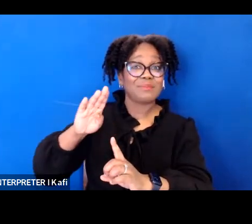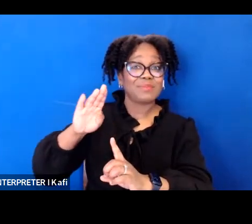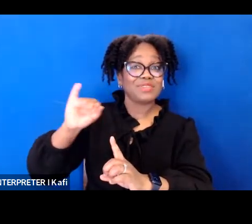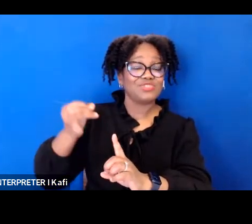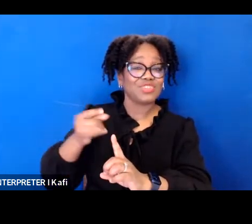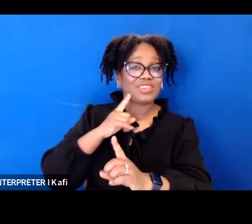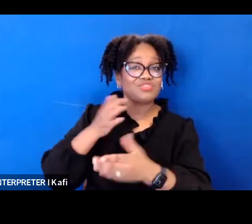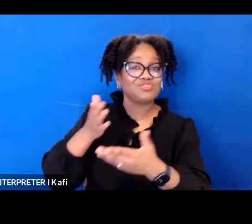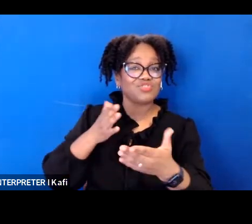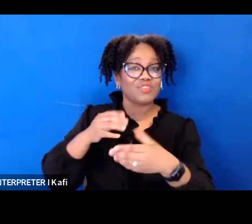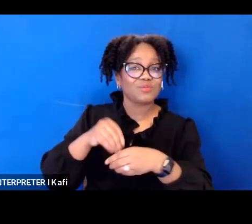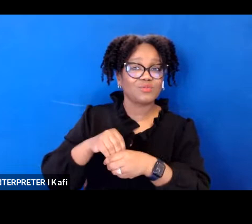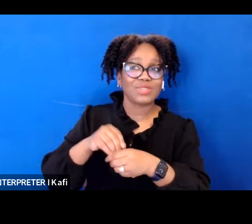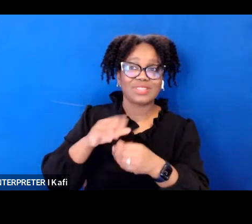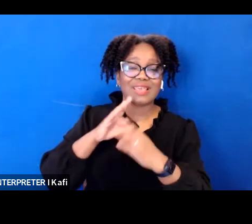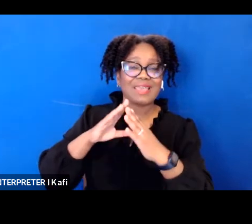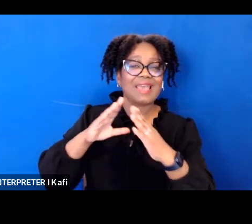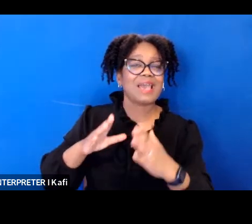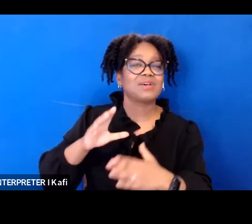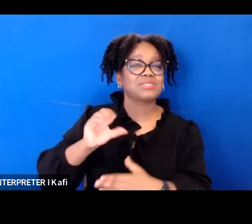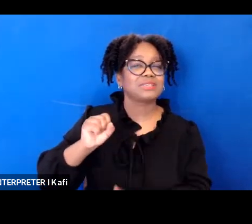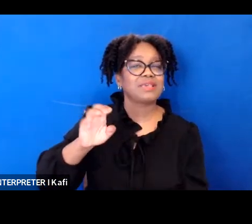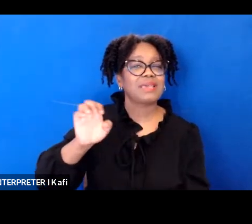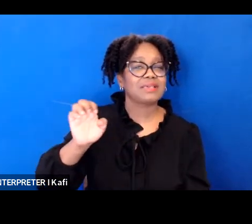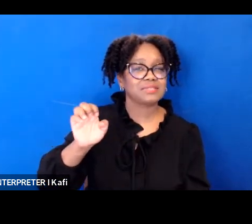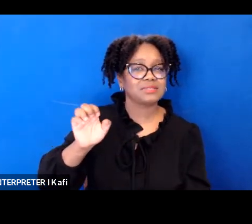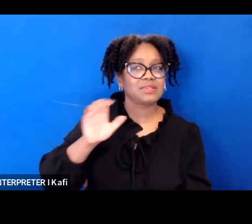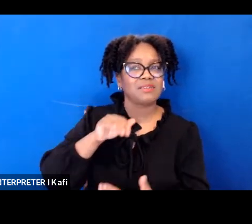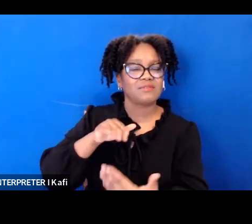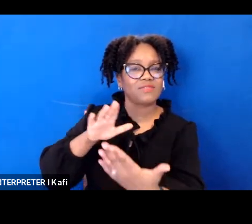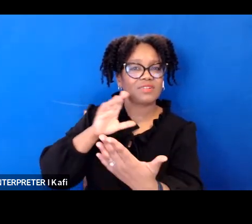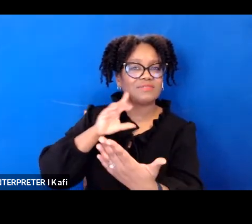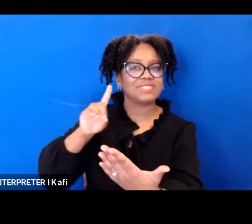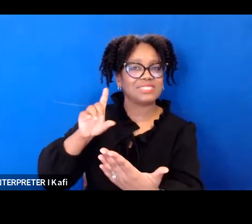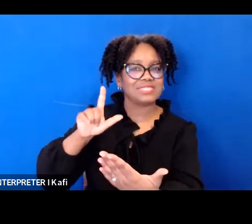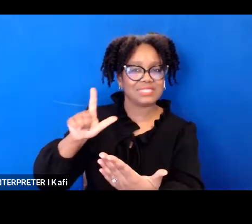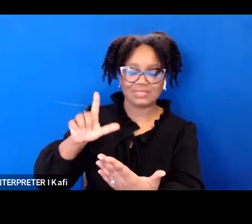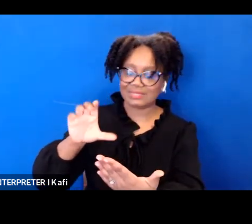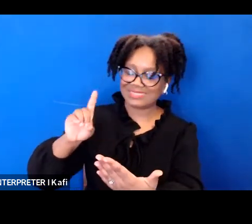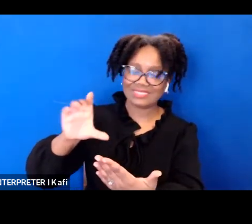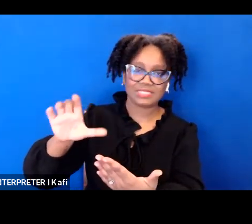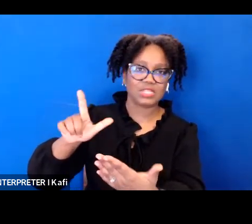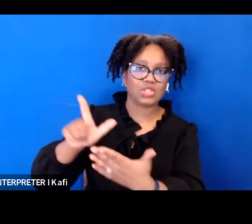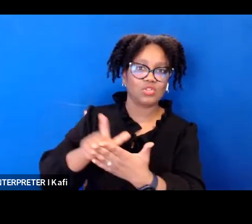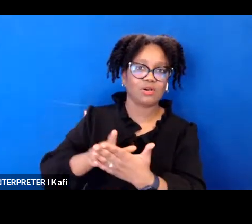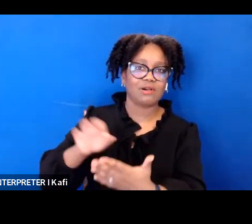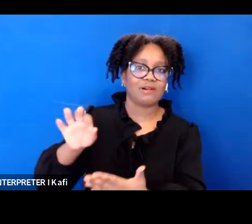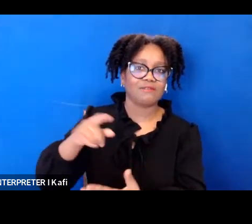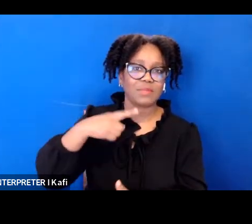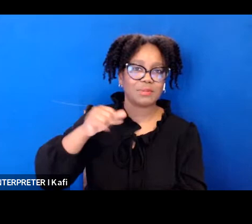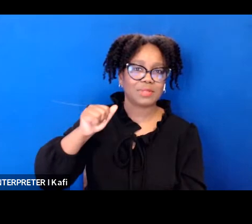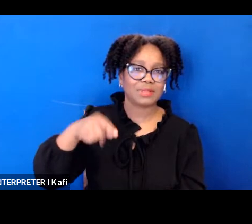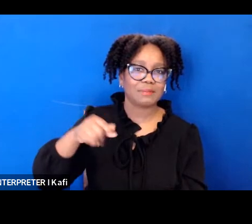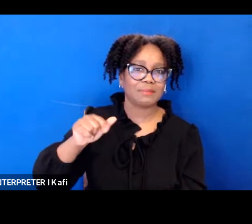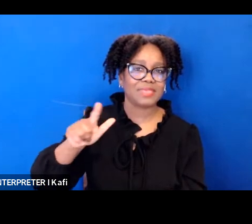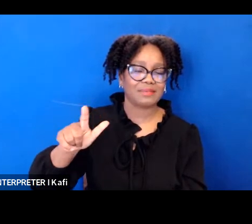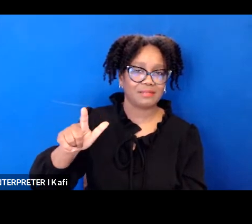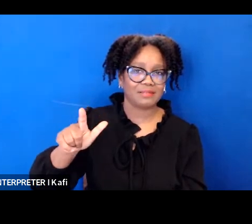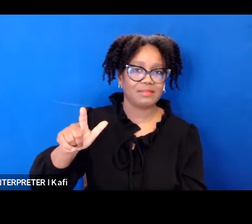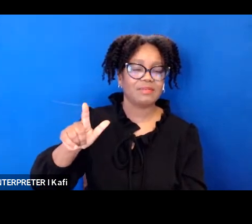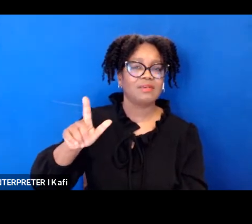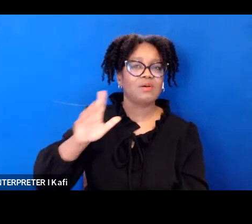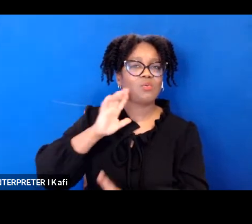dc circuit court of appeal that refused to block the biden administration's residential eviction moratorium a